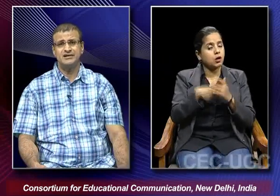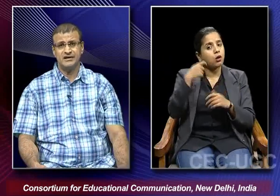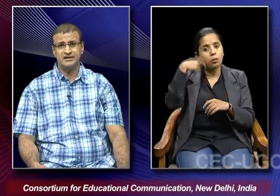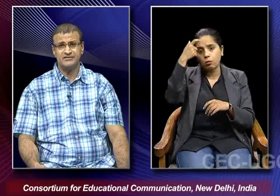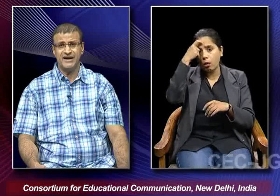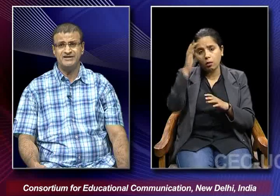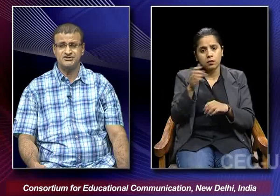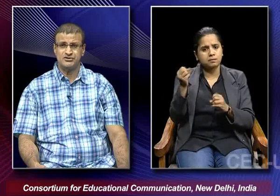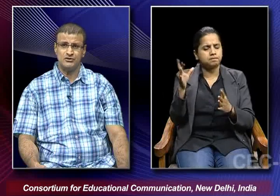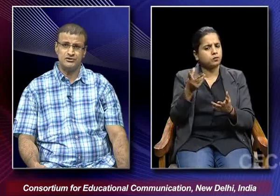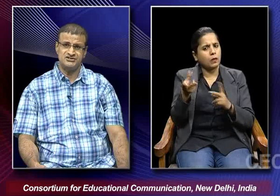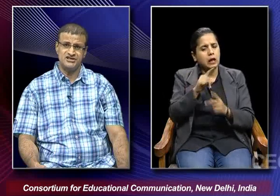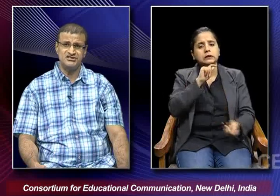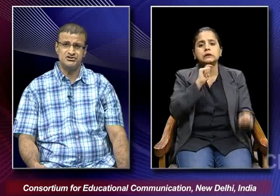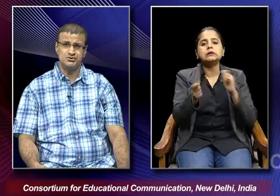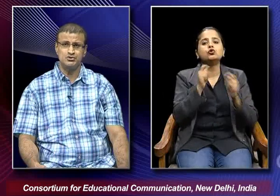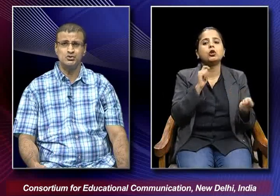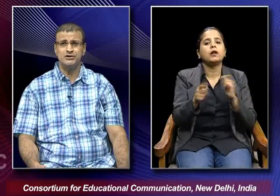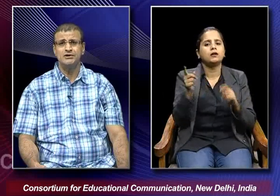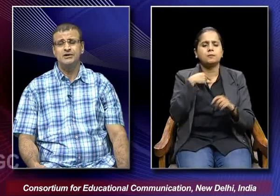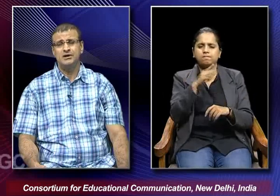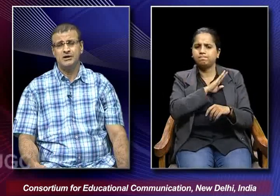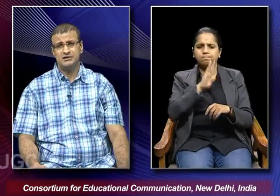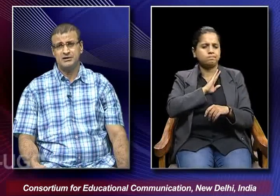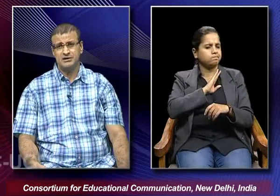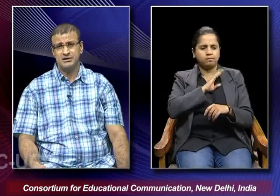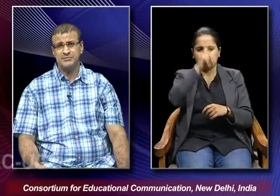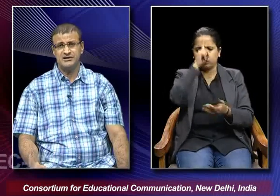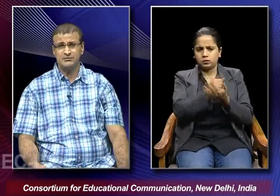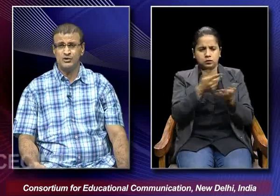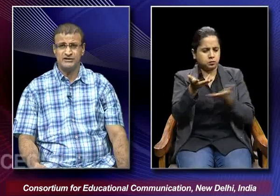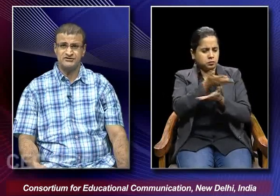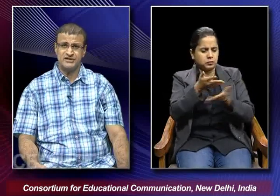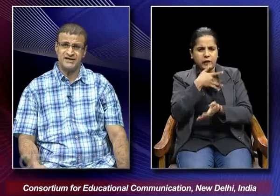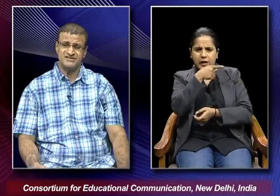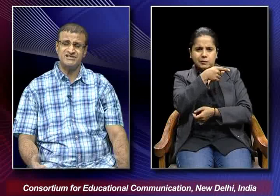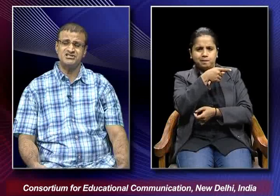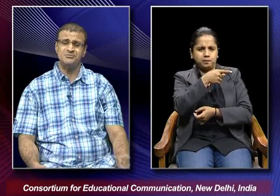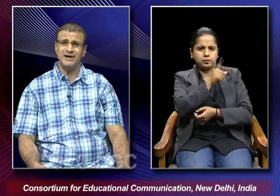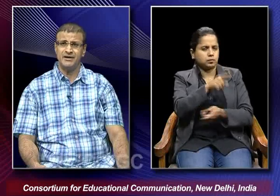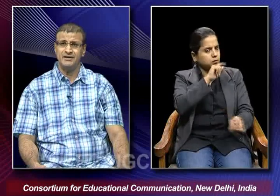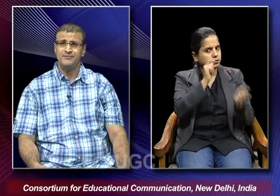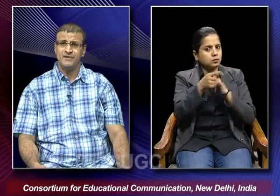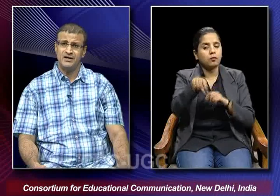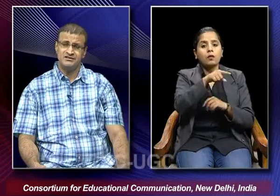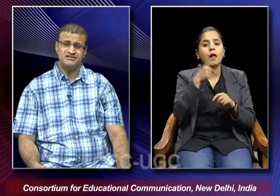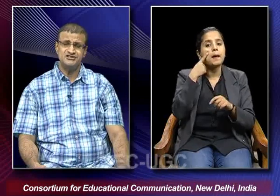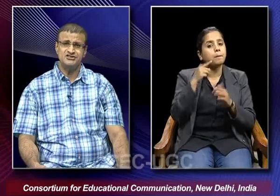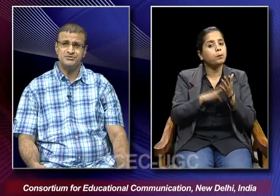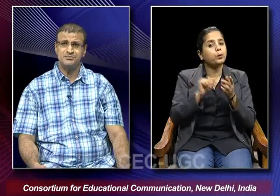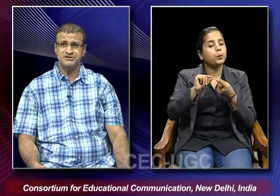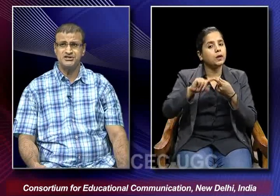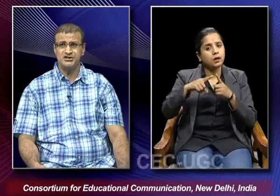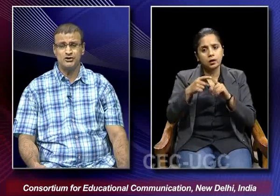finally again revised or changed to suit the imperial motives as suggested by the